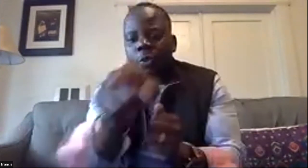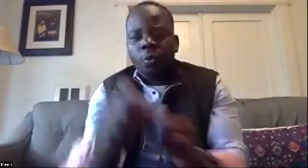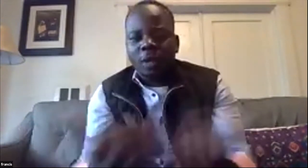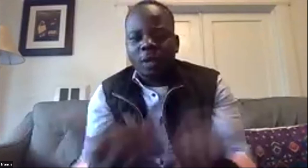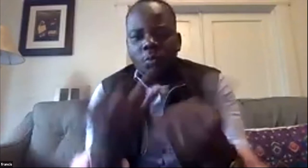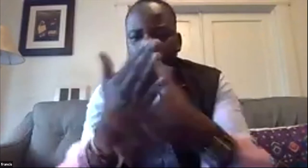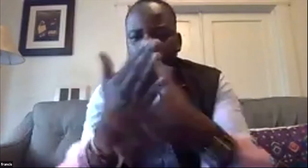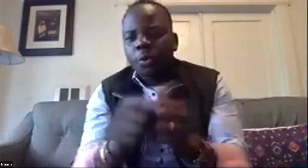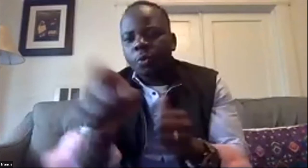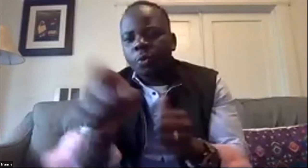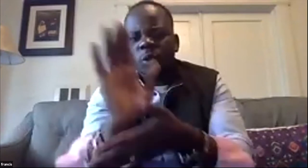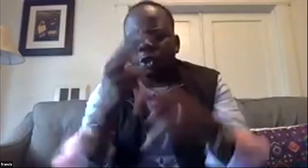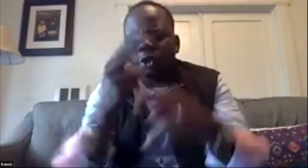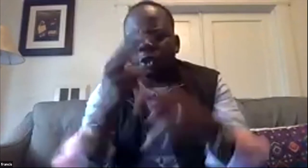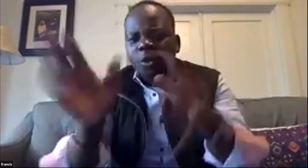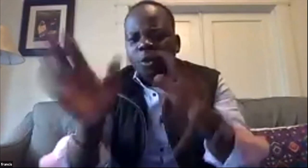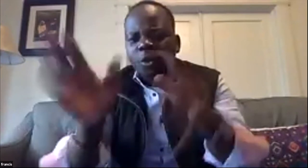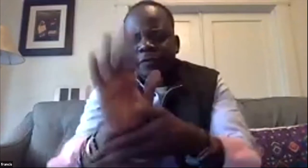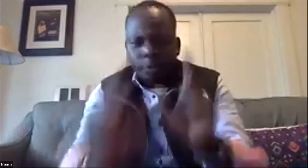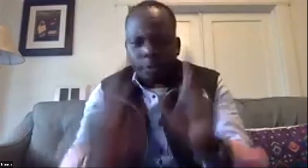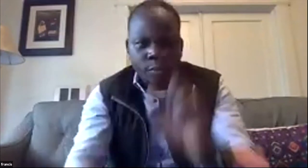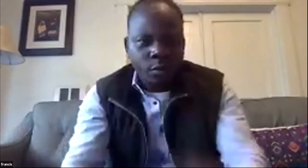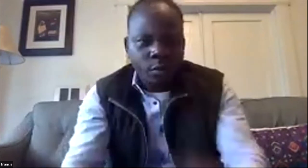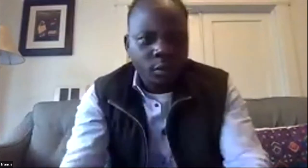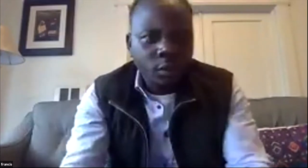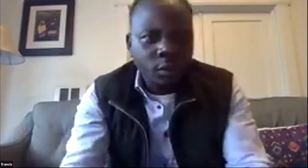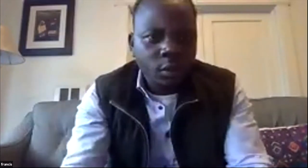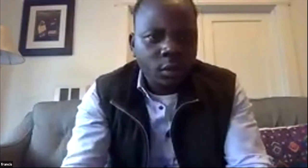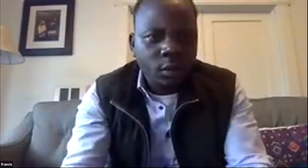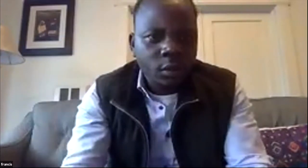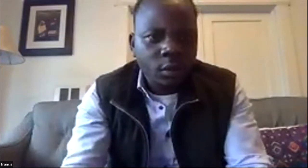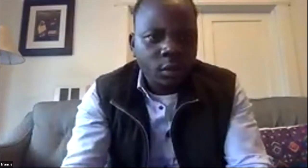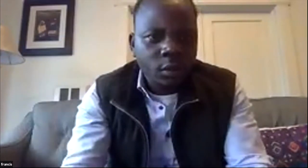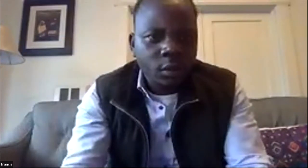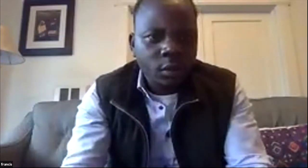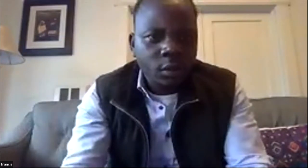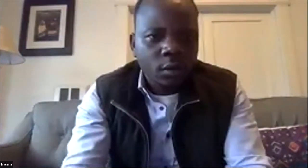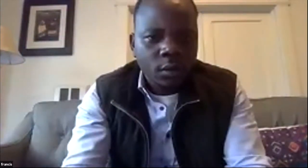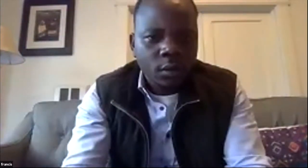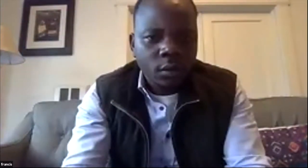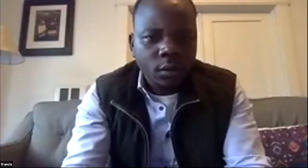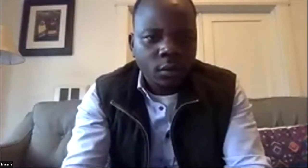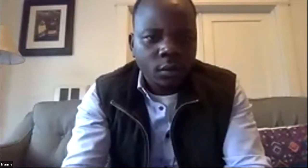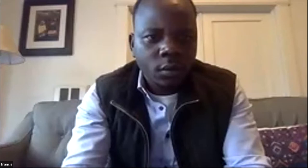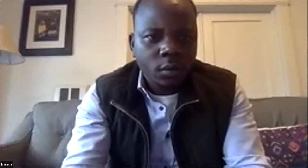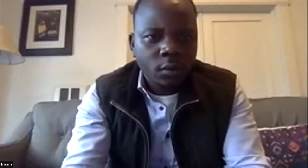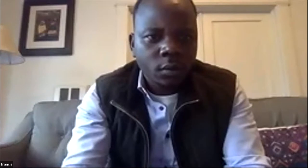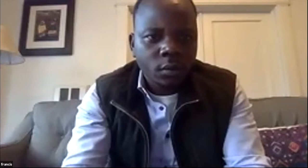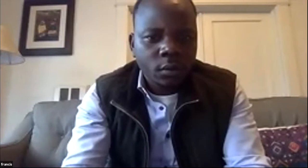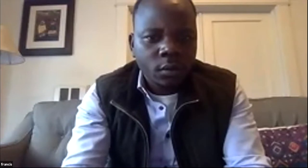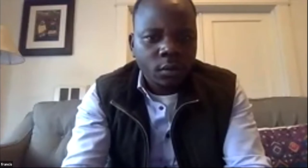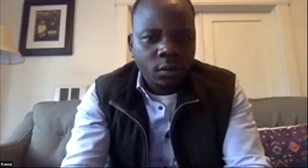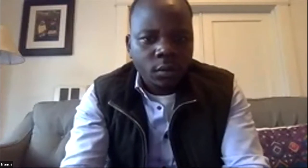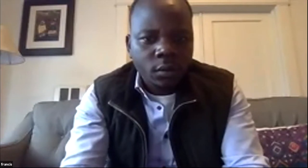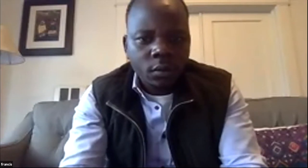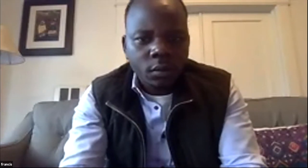so he's sharing uh oh he's going to share it on the screen with you so the ilo headquarters